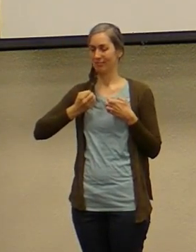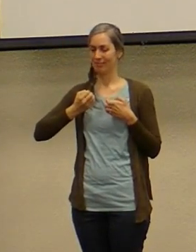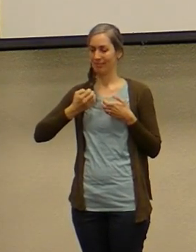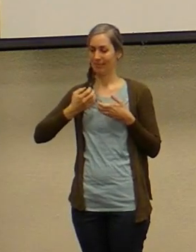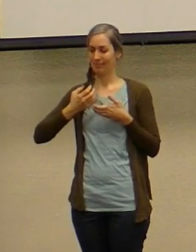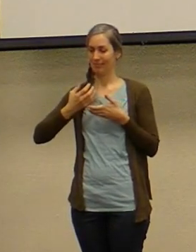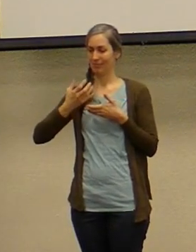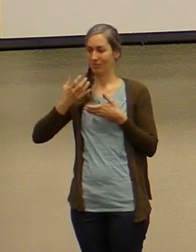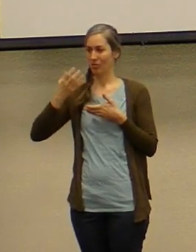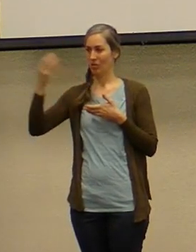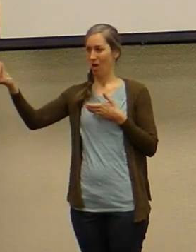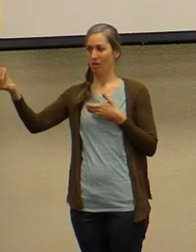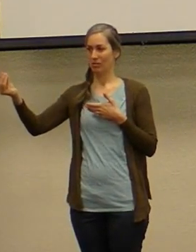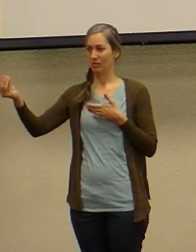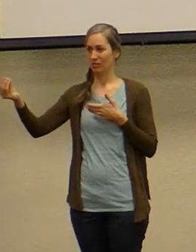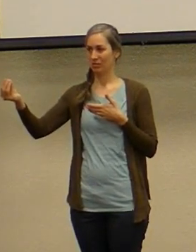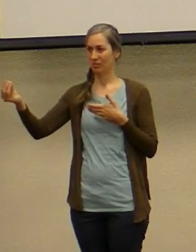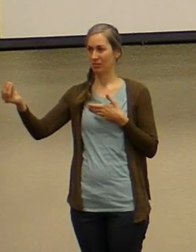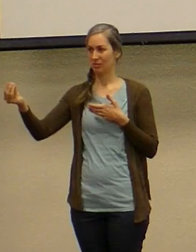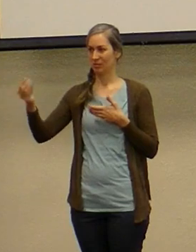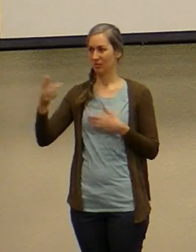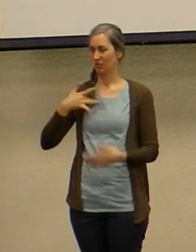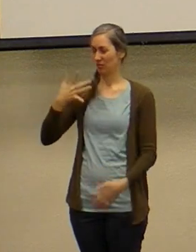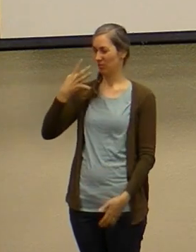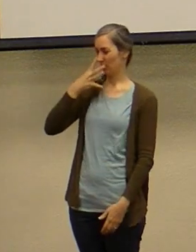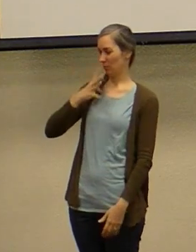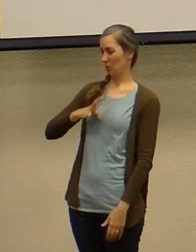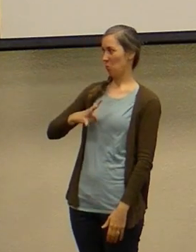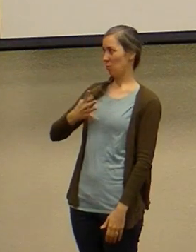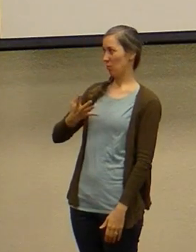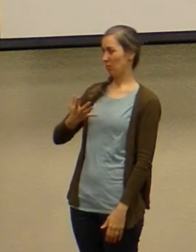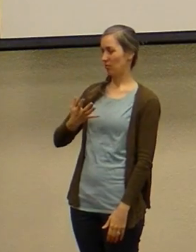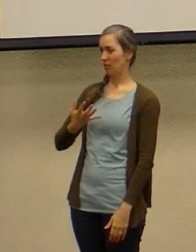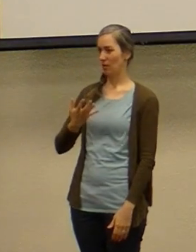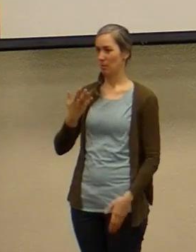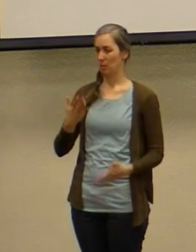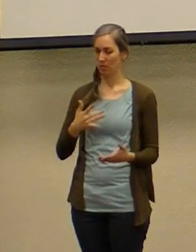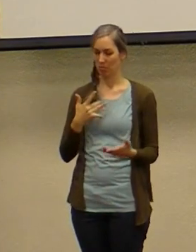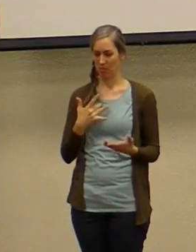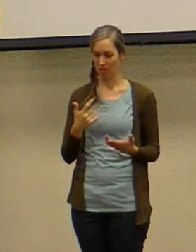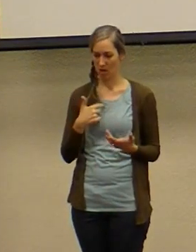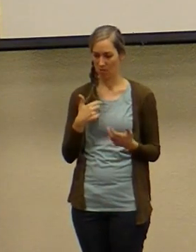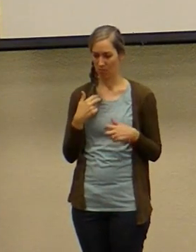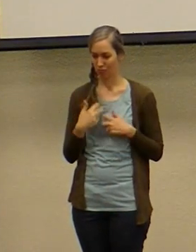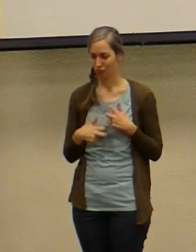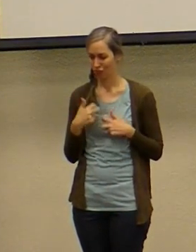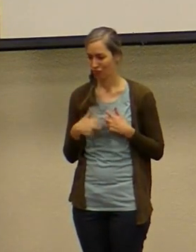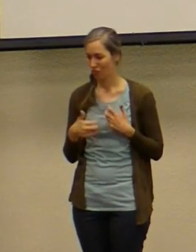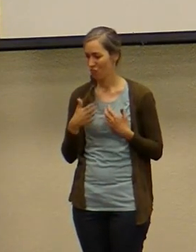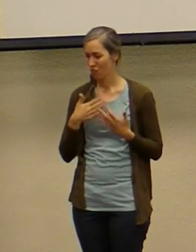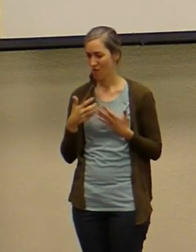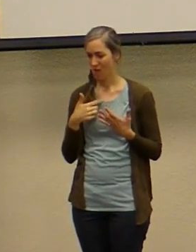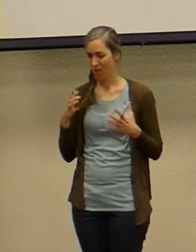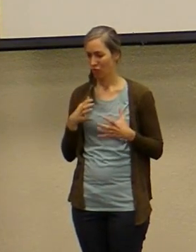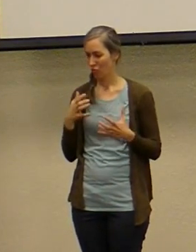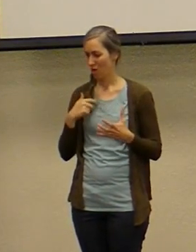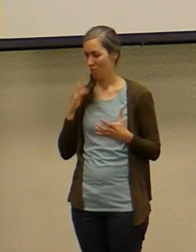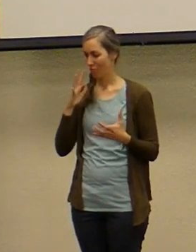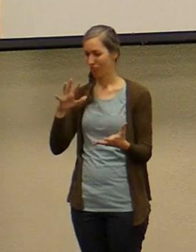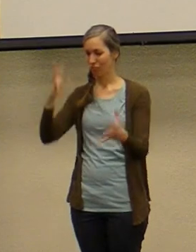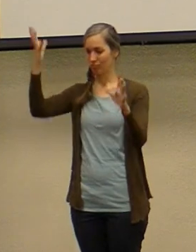maybe your child feels like they are the problem and no matter what they'll do they'll mess it up they just want to know that they're good